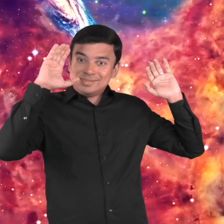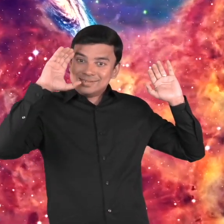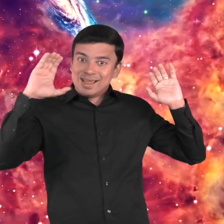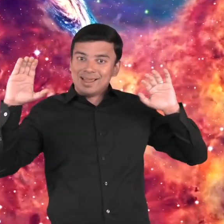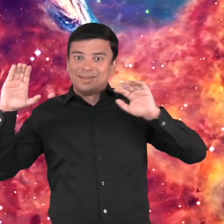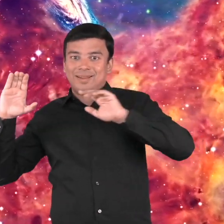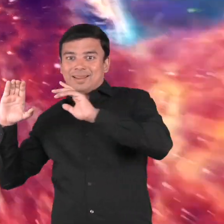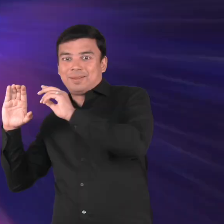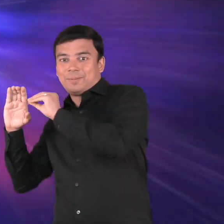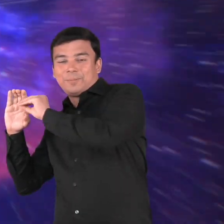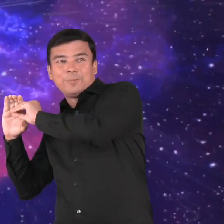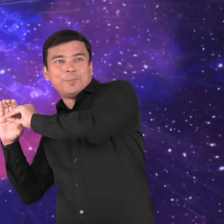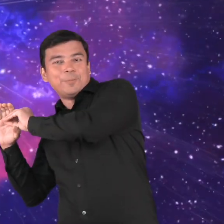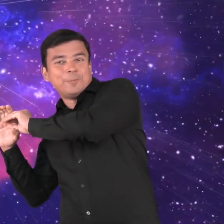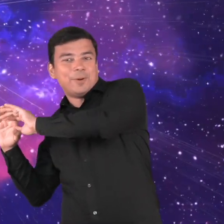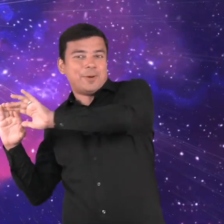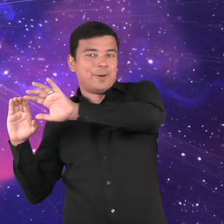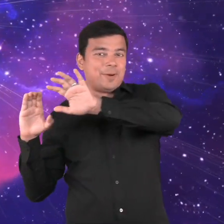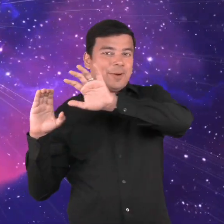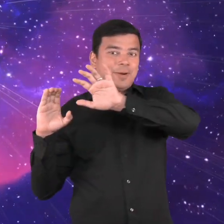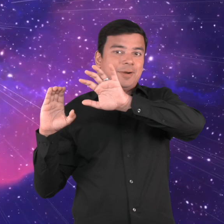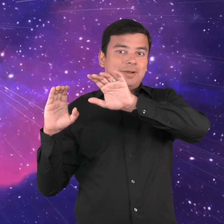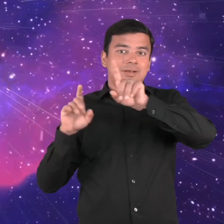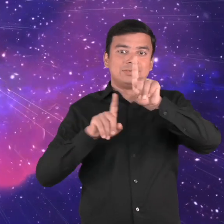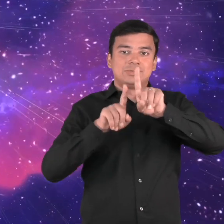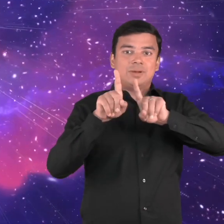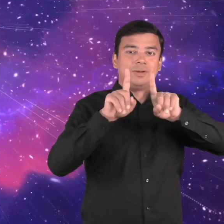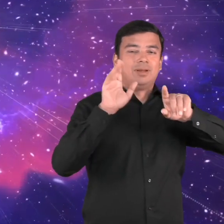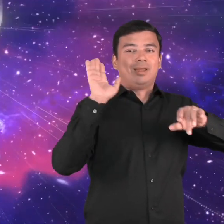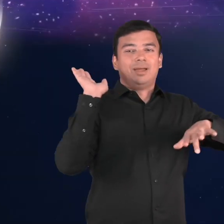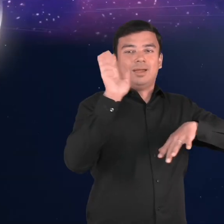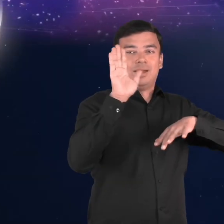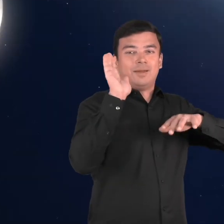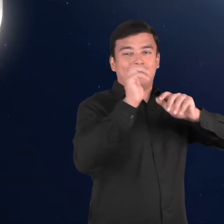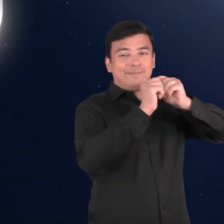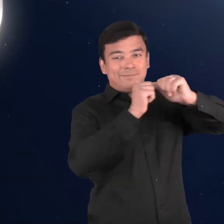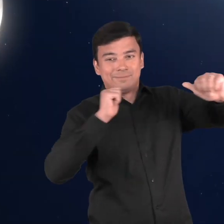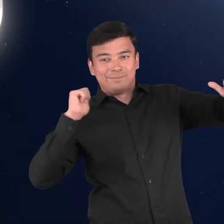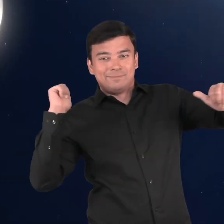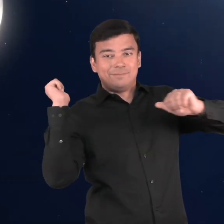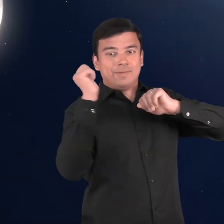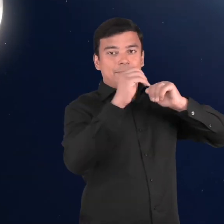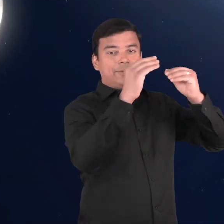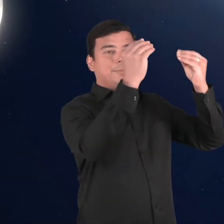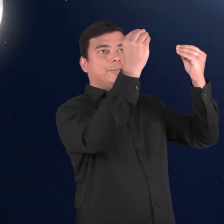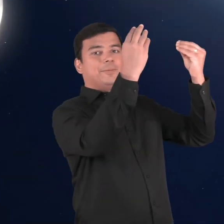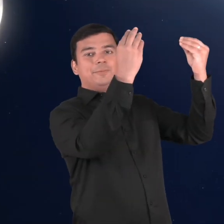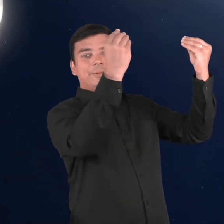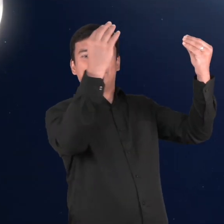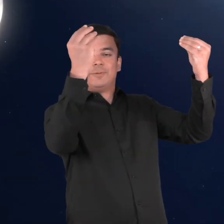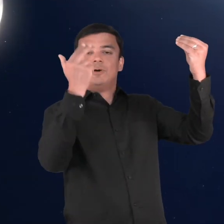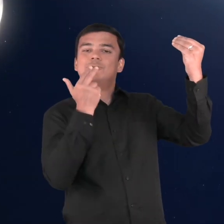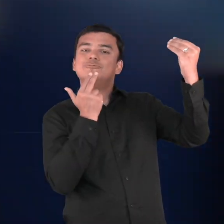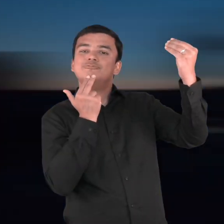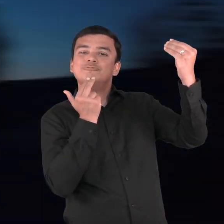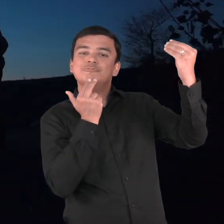far away to give us the same amount of light as the sun. The moon can also light up the night sky.